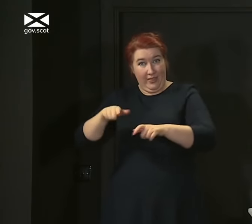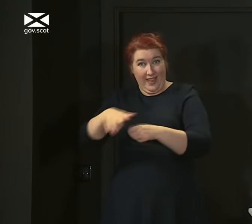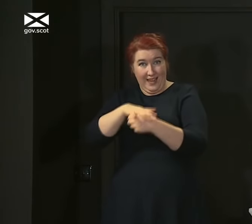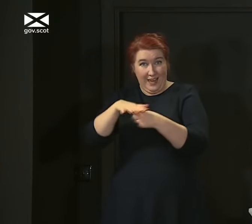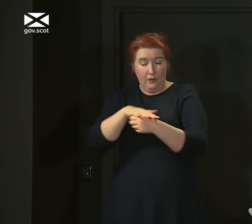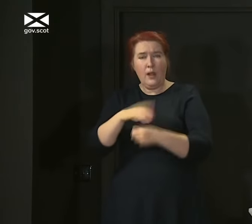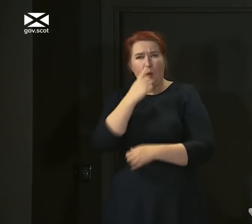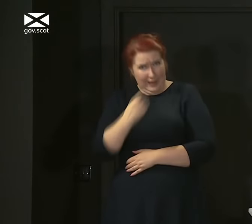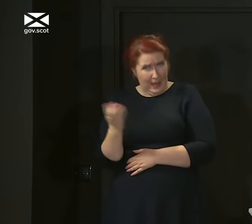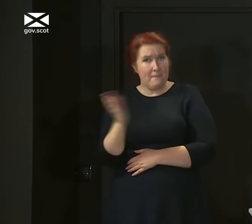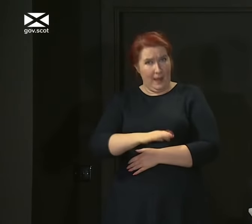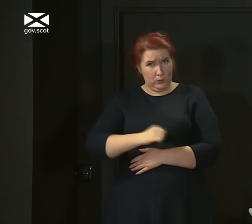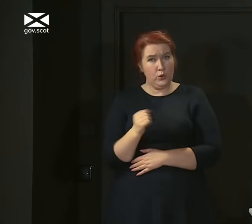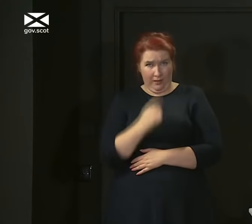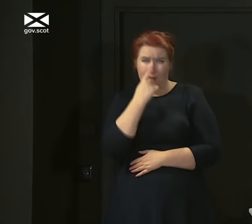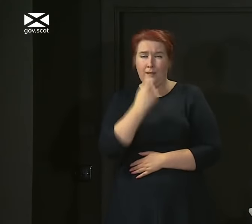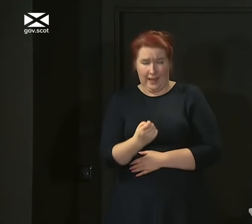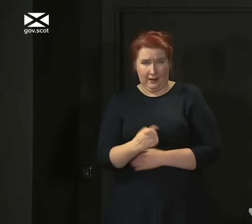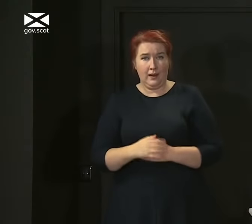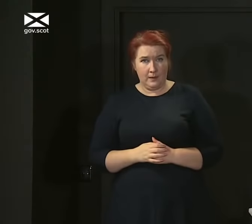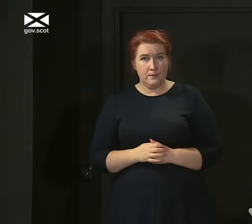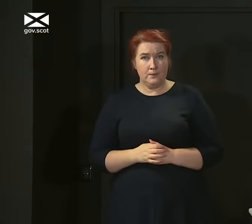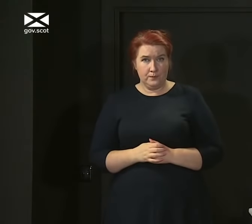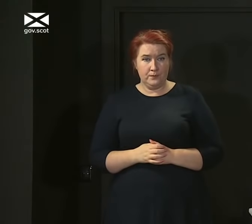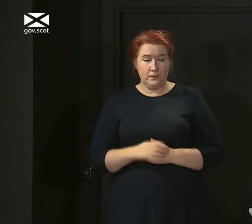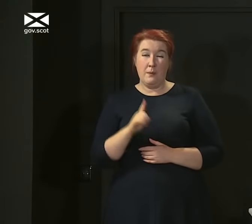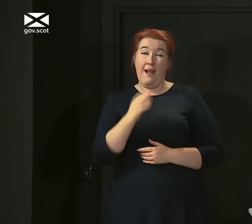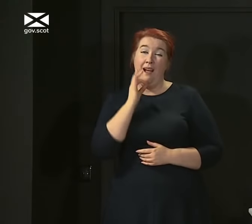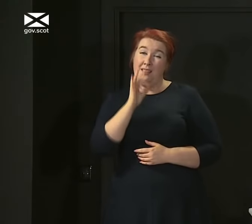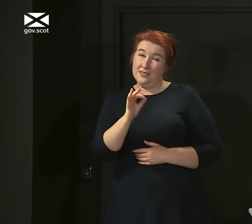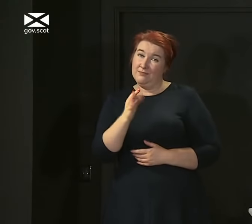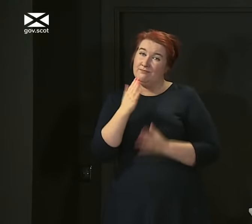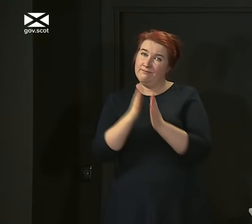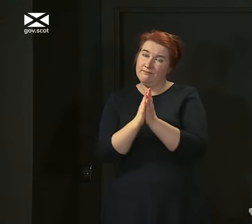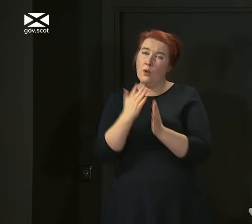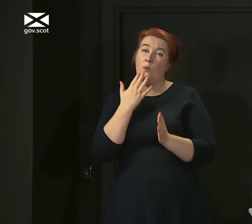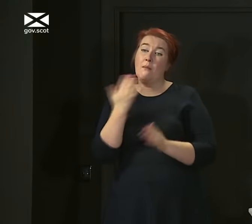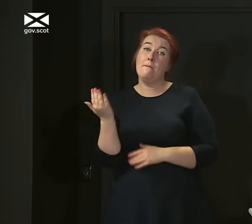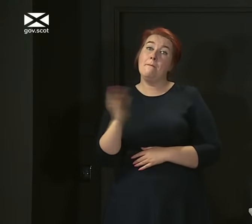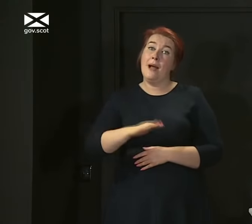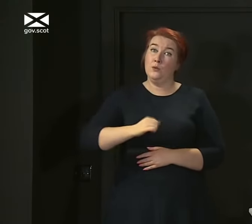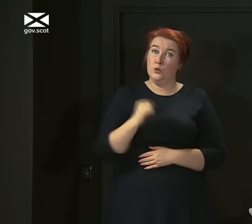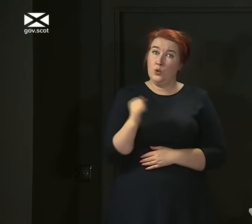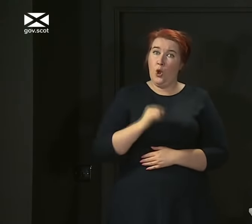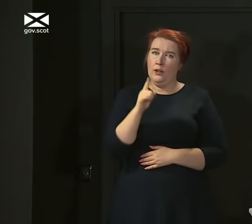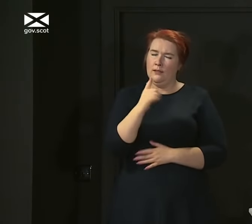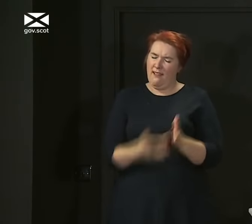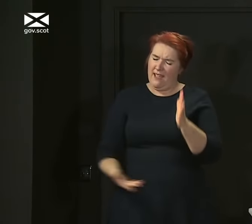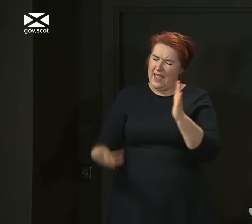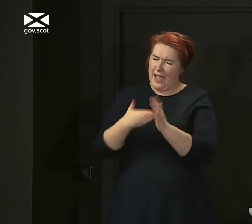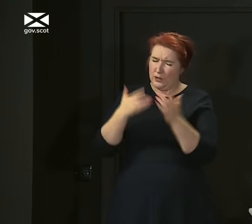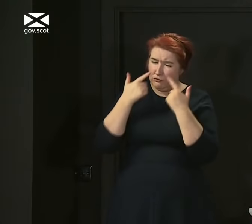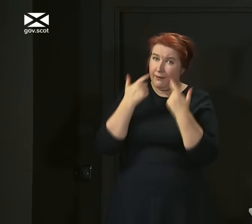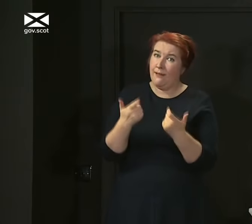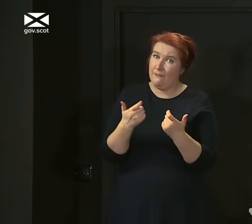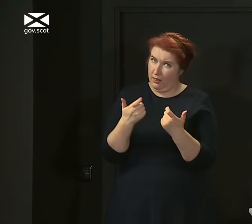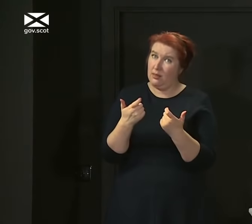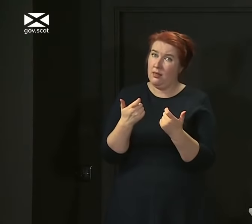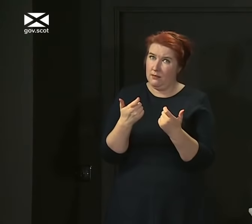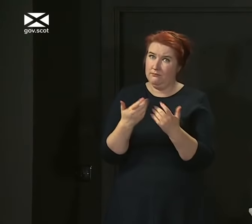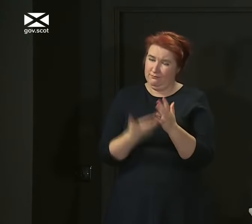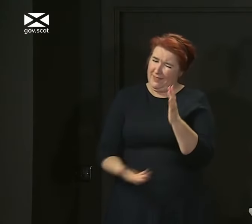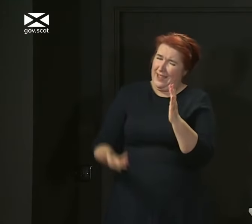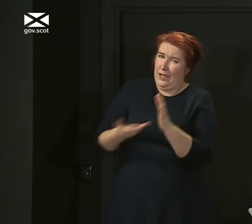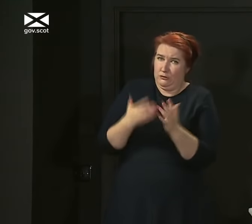of course, do this. But we're asking that if and when you do so, then you are even more careful than normal